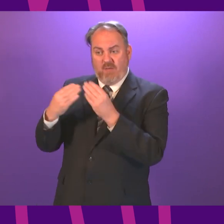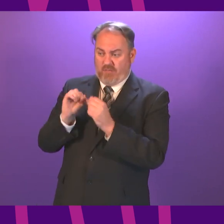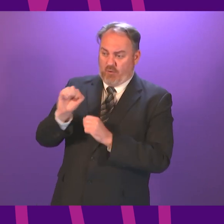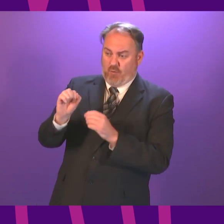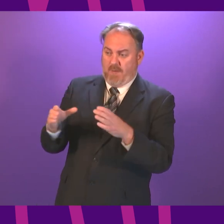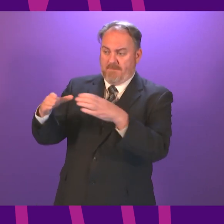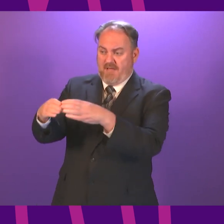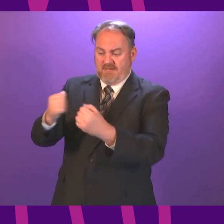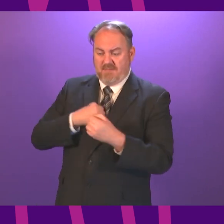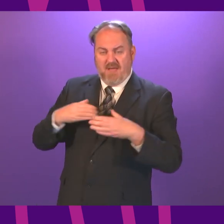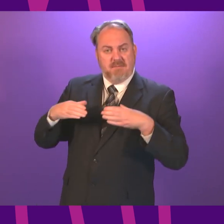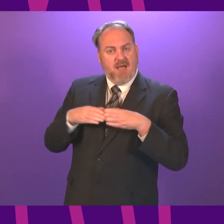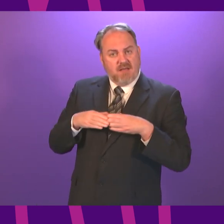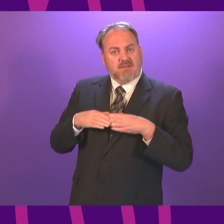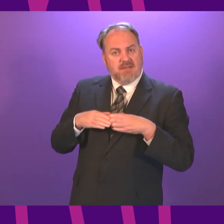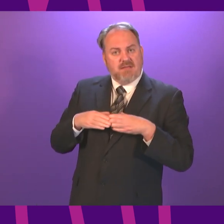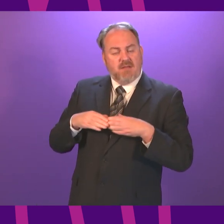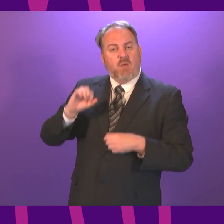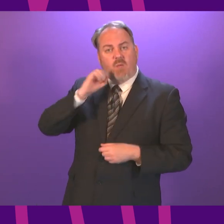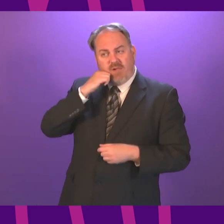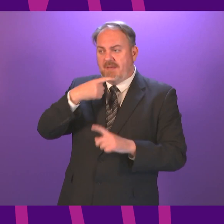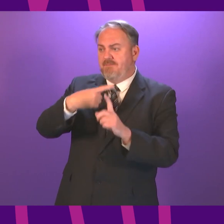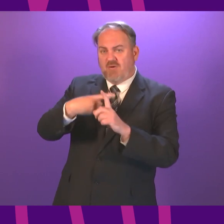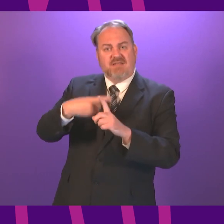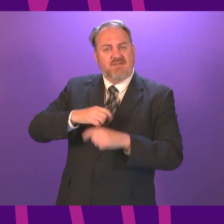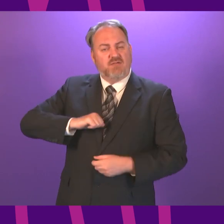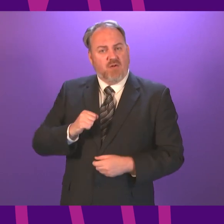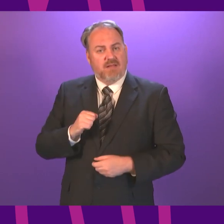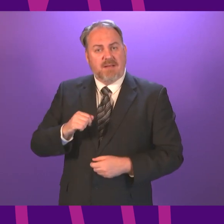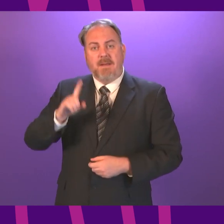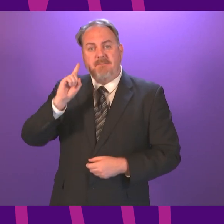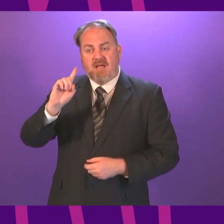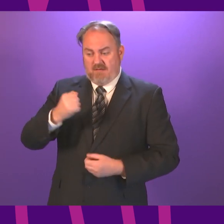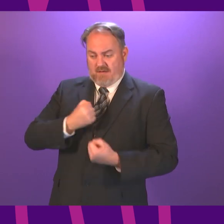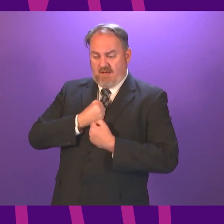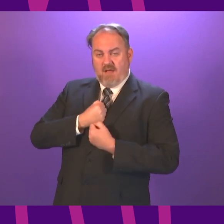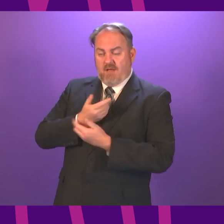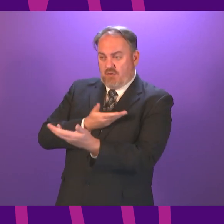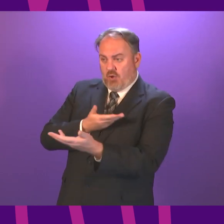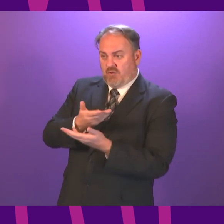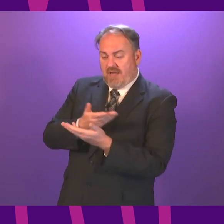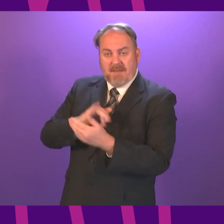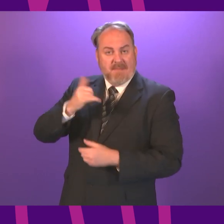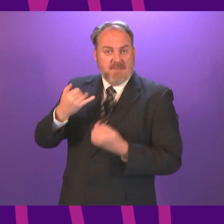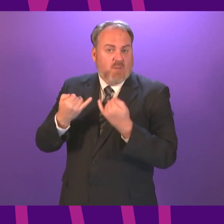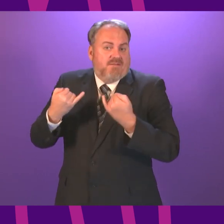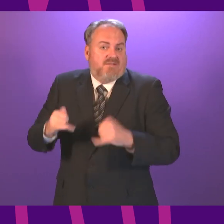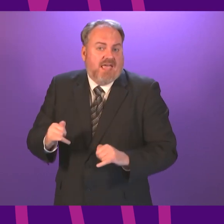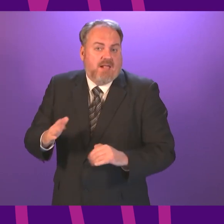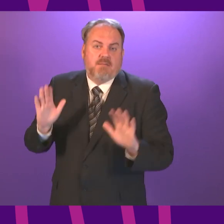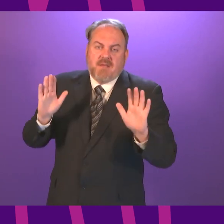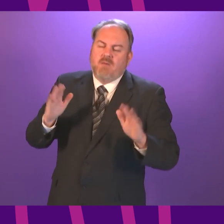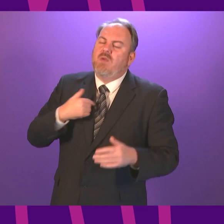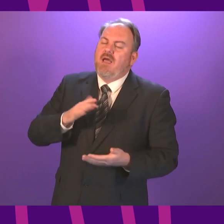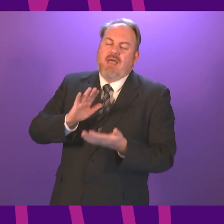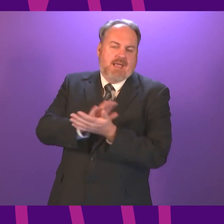we taking risks the talks we are having I hope they go well but they may not succeed but we think it is a risk worth taking because of the scale